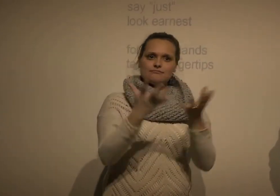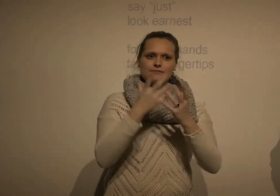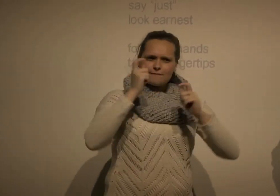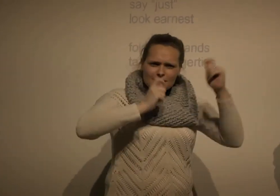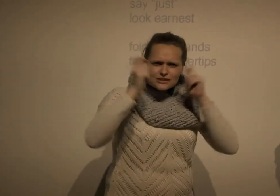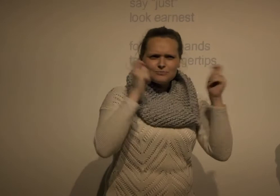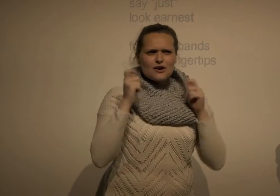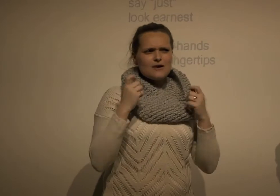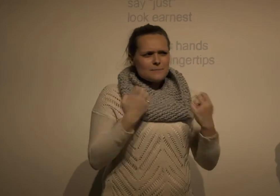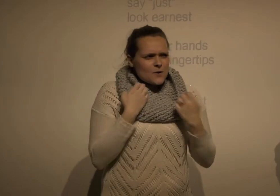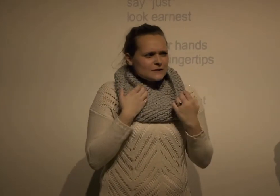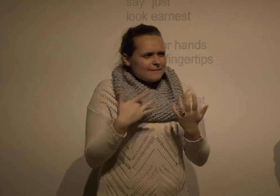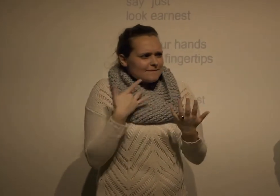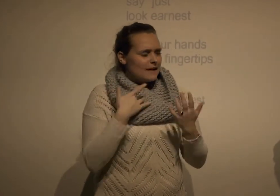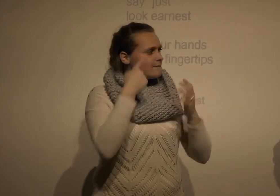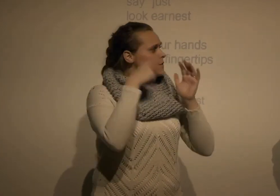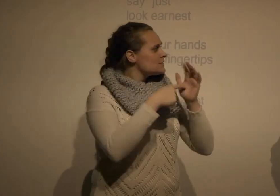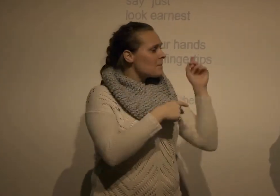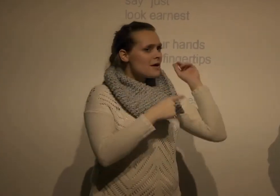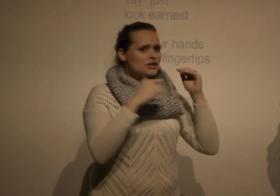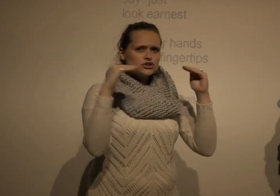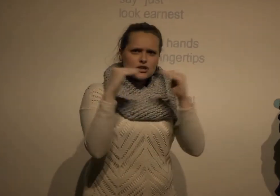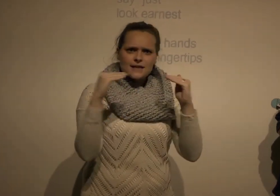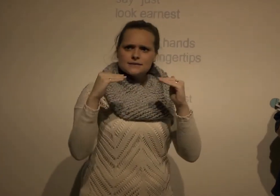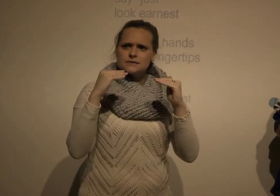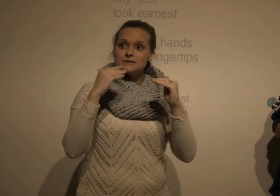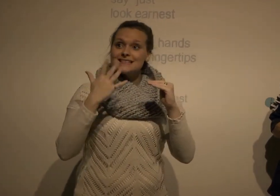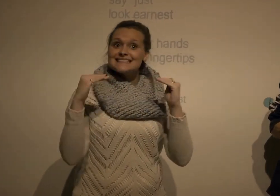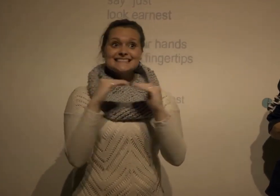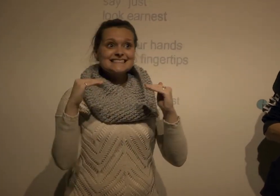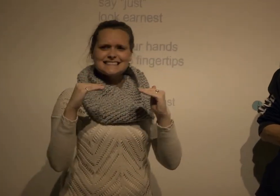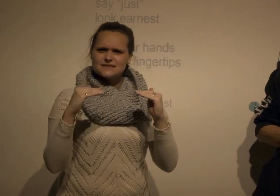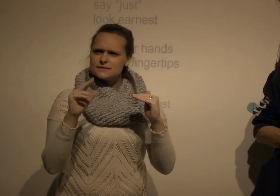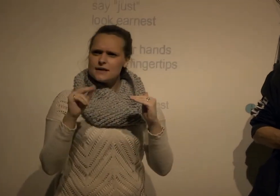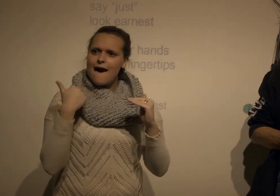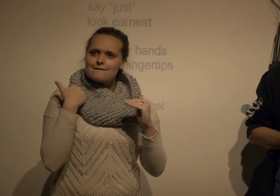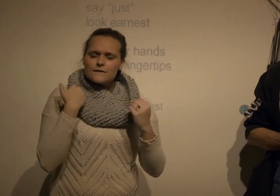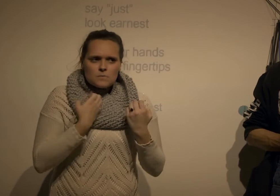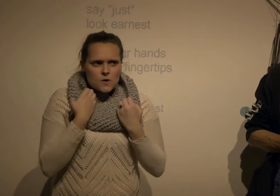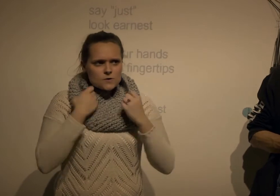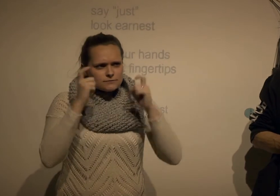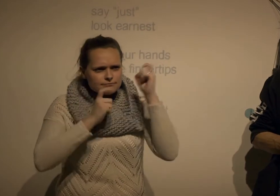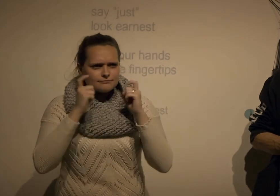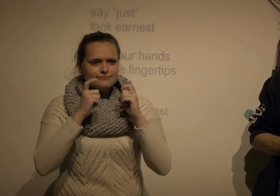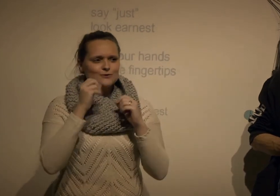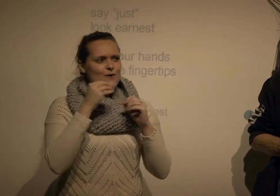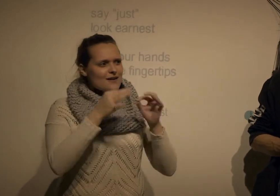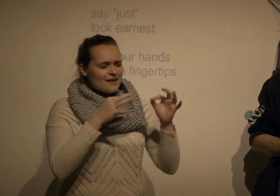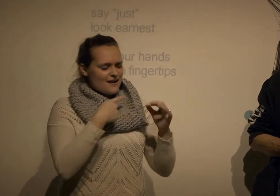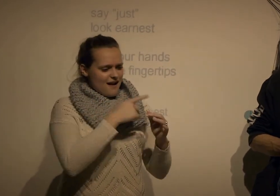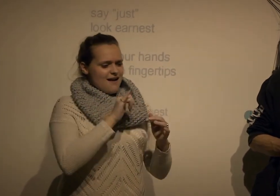Libby's artwork come to my life and with the emotion and whatnot like for the science just